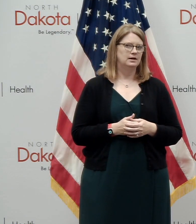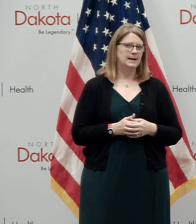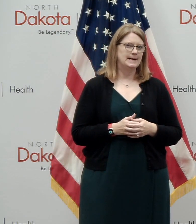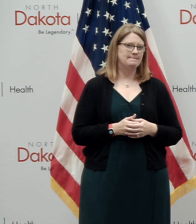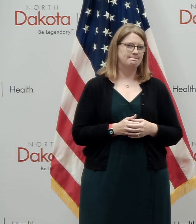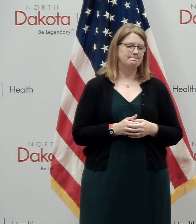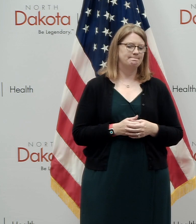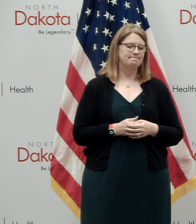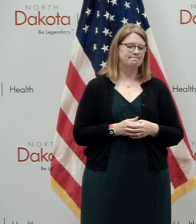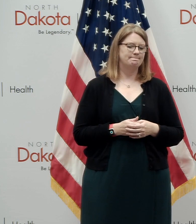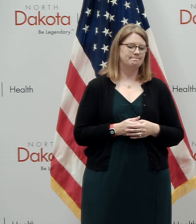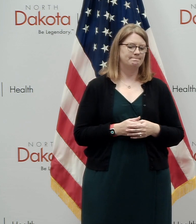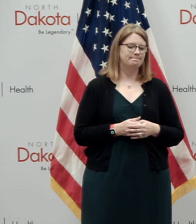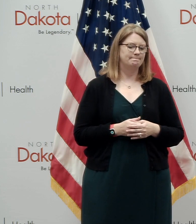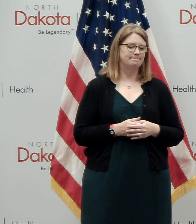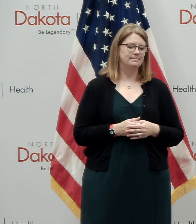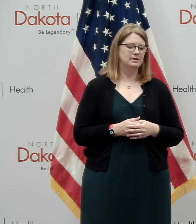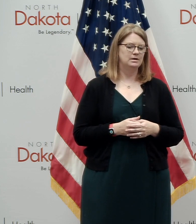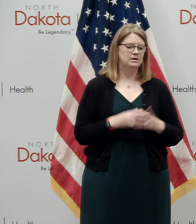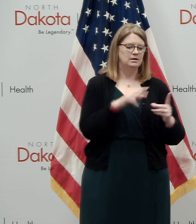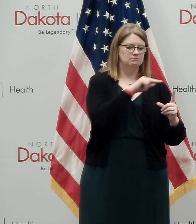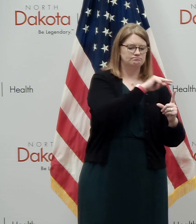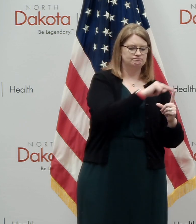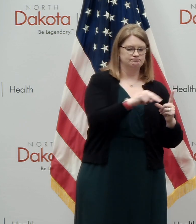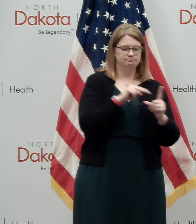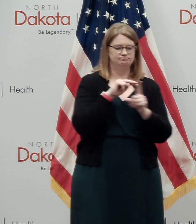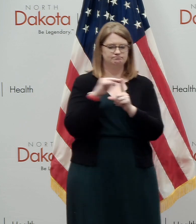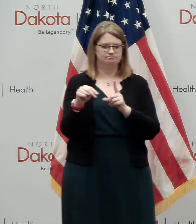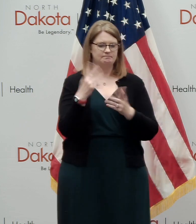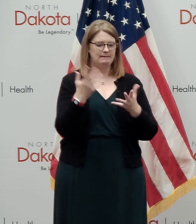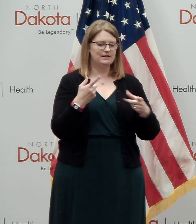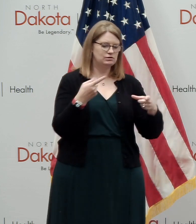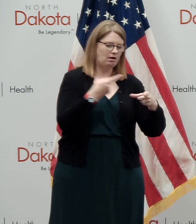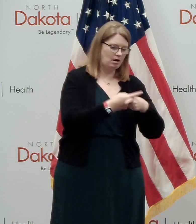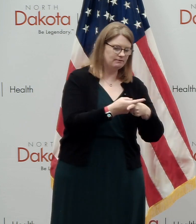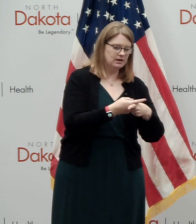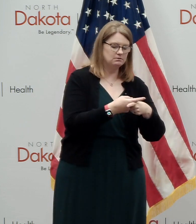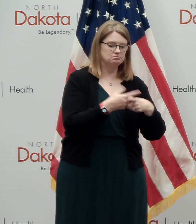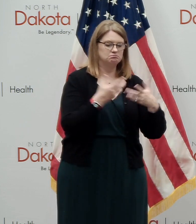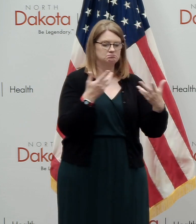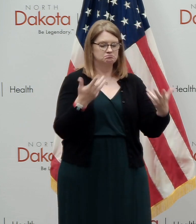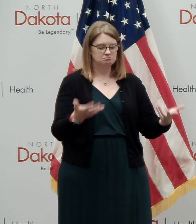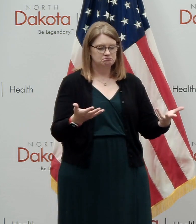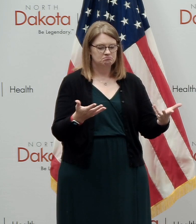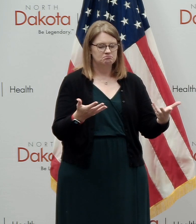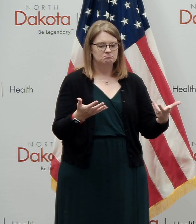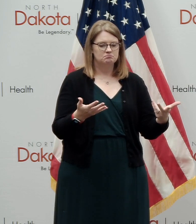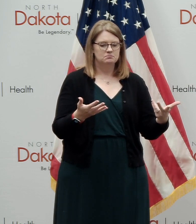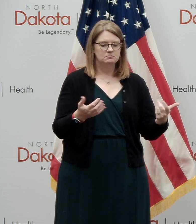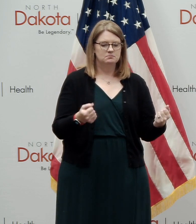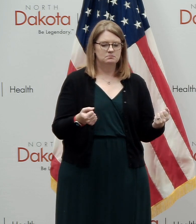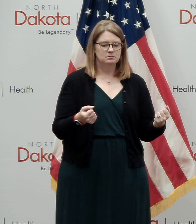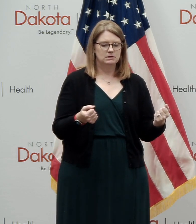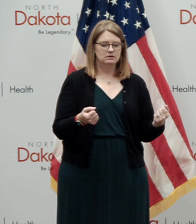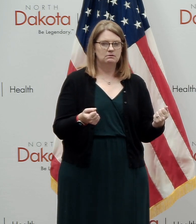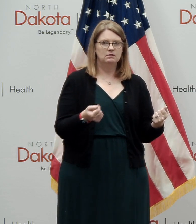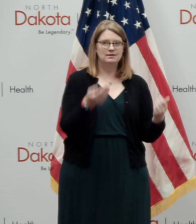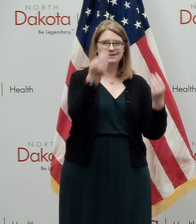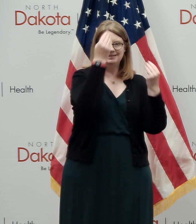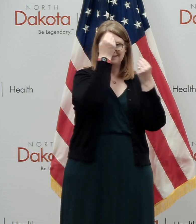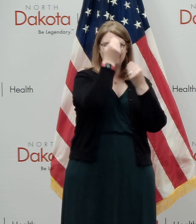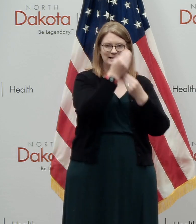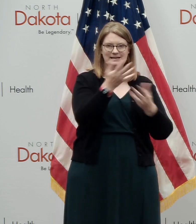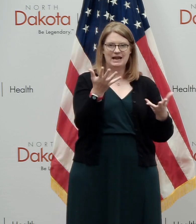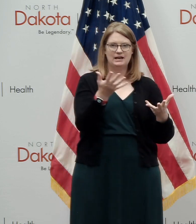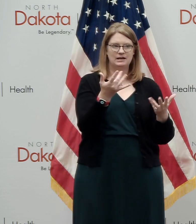theoretical conflict in holding those two views. Uh, but I, I would say that the, the data is very, very